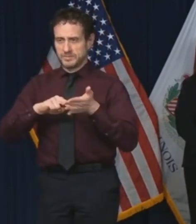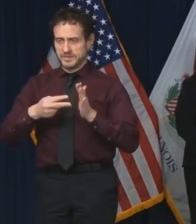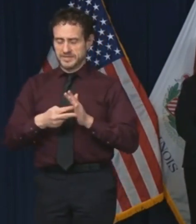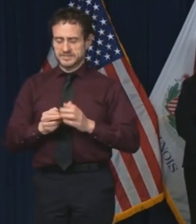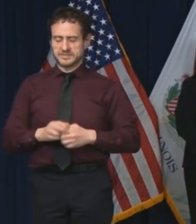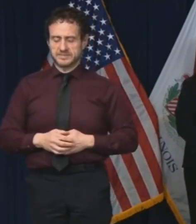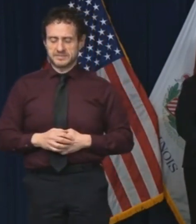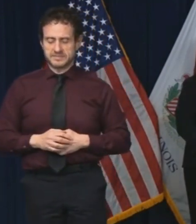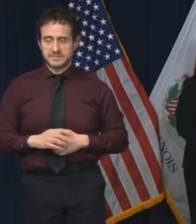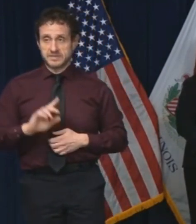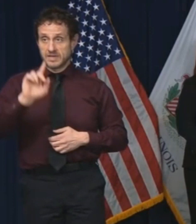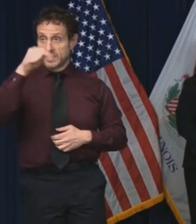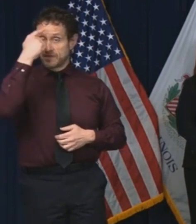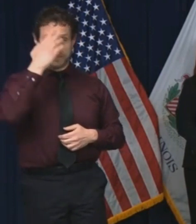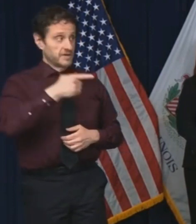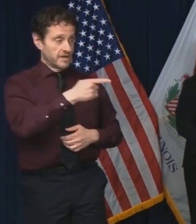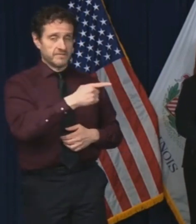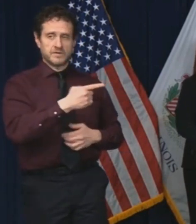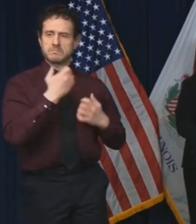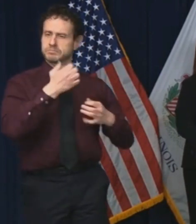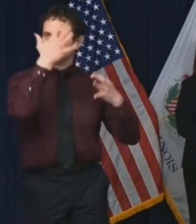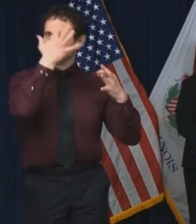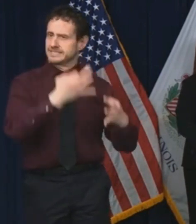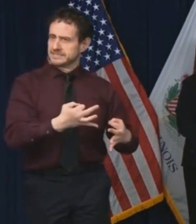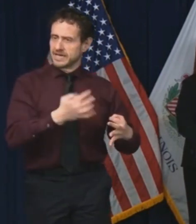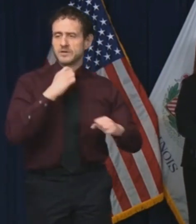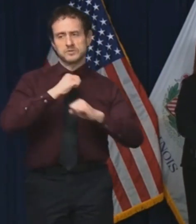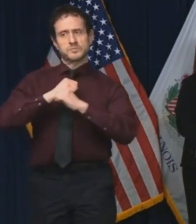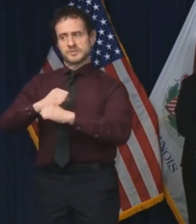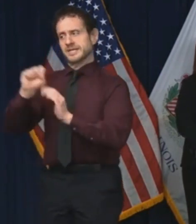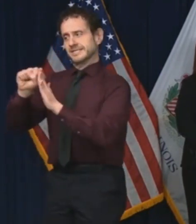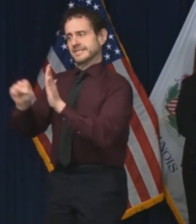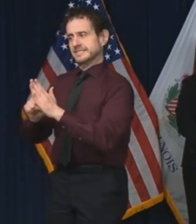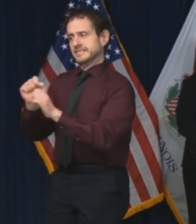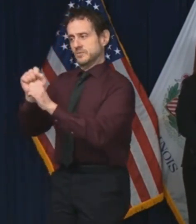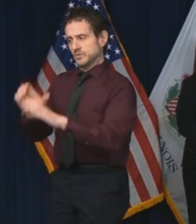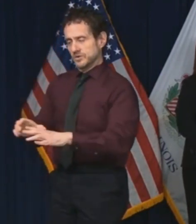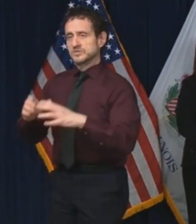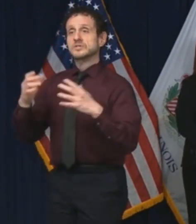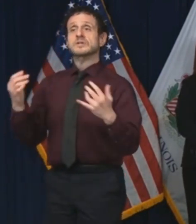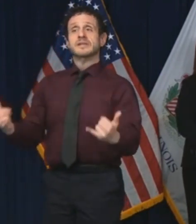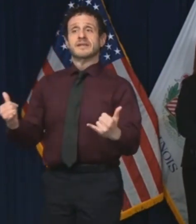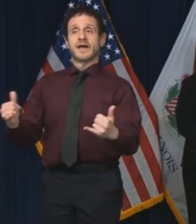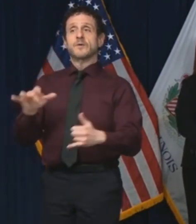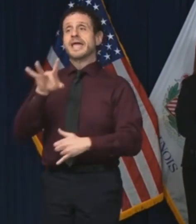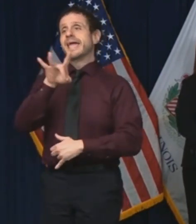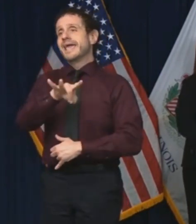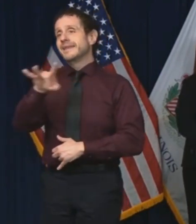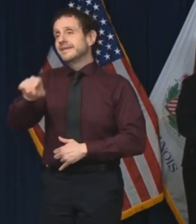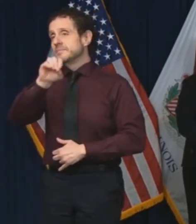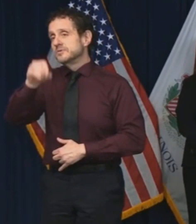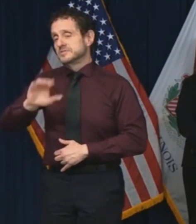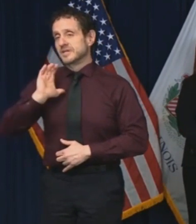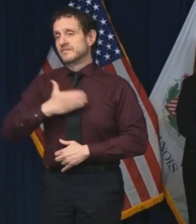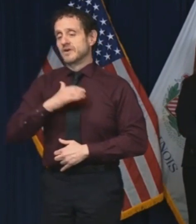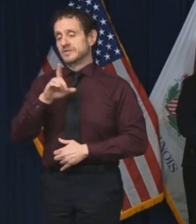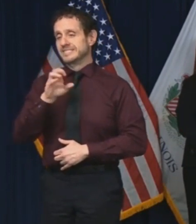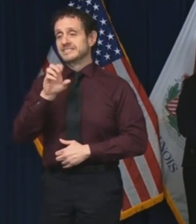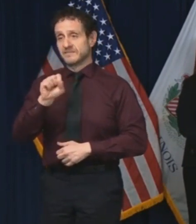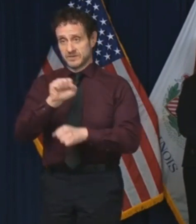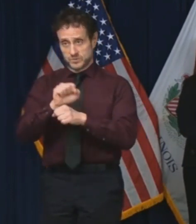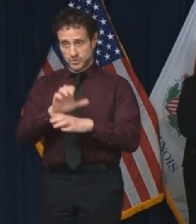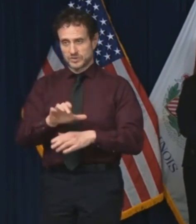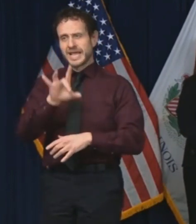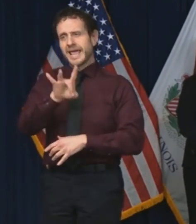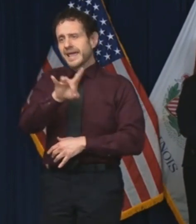Based on Governor Pritzker's decisive action to protect our state workforce, today 88% of our DCFS